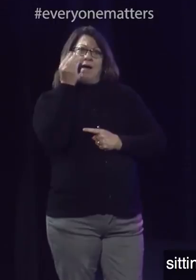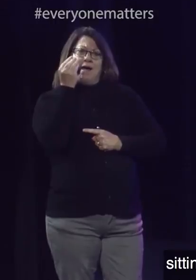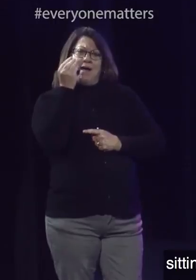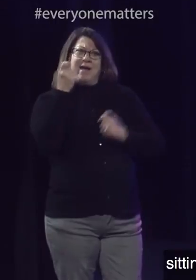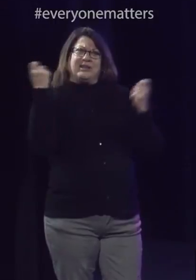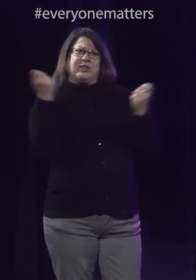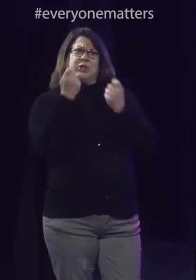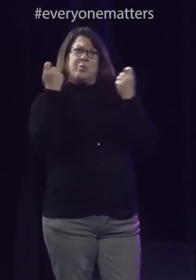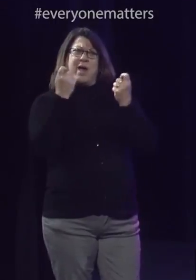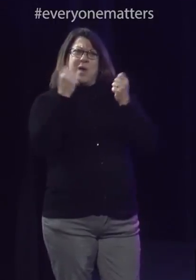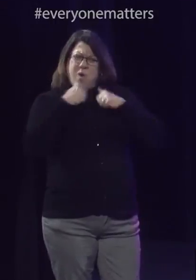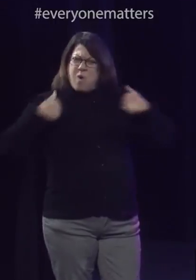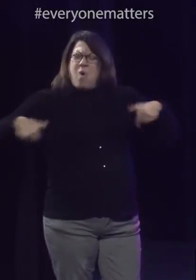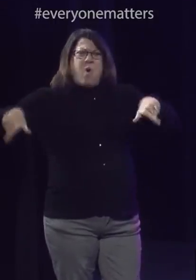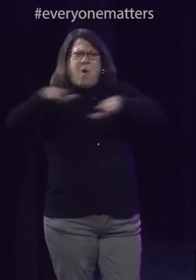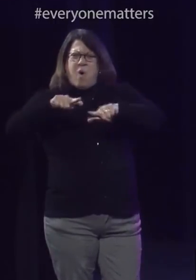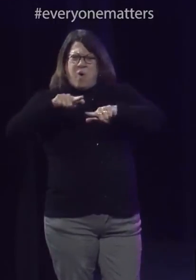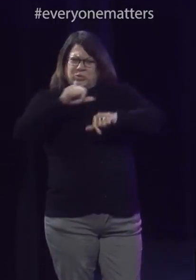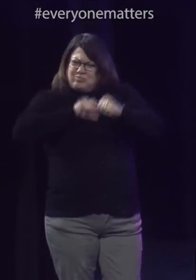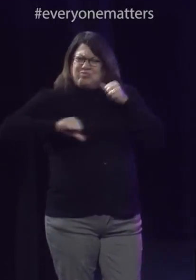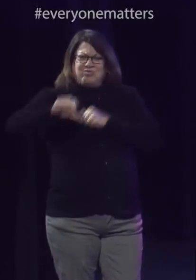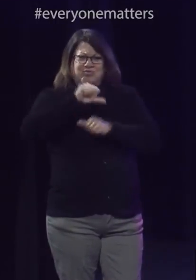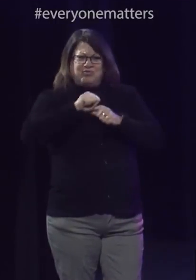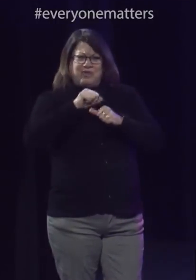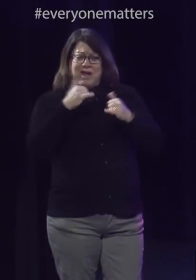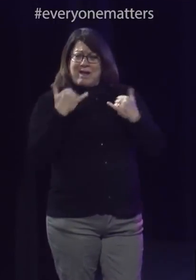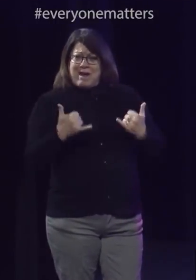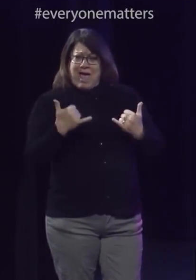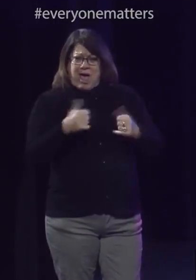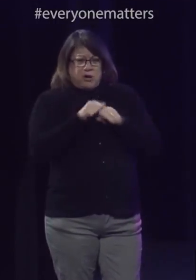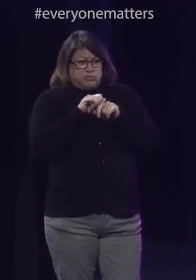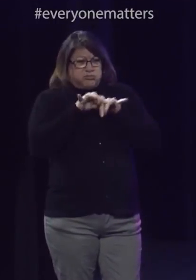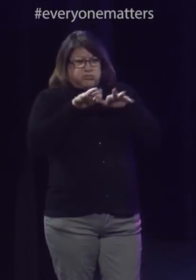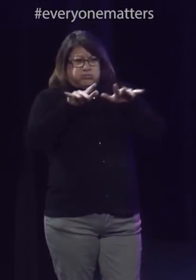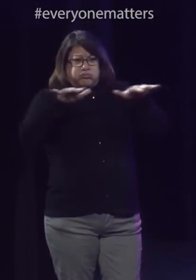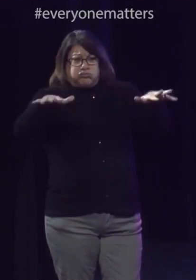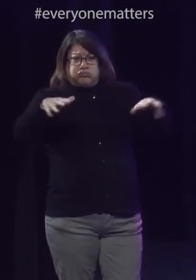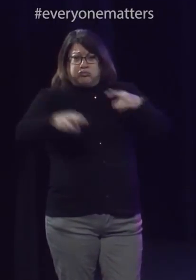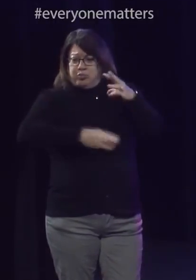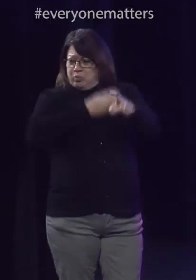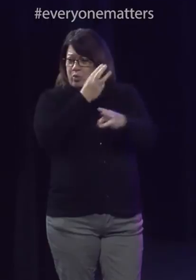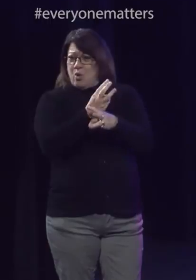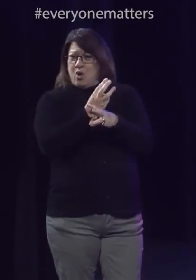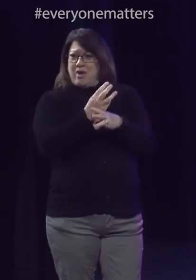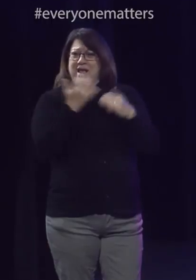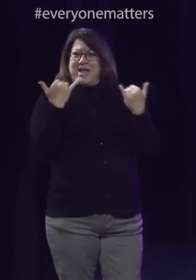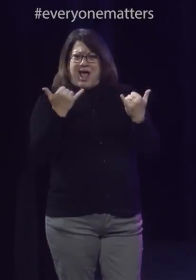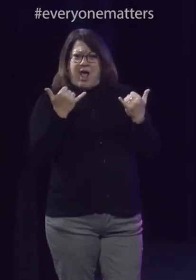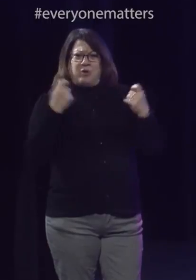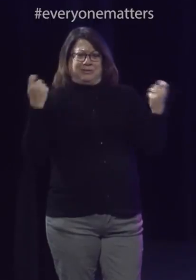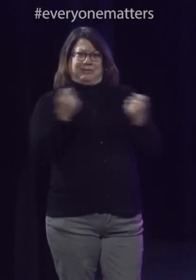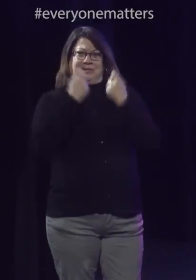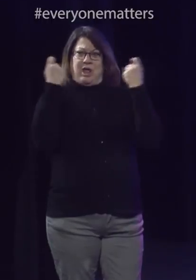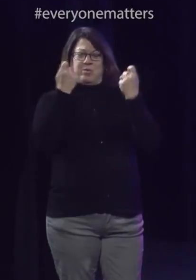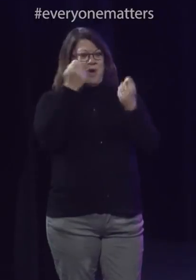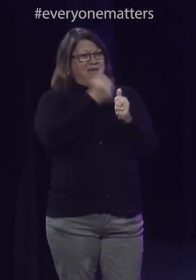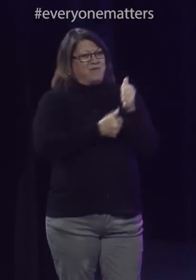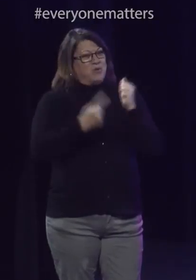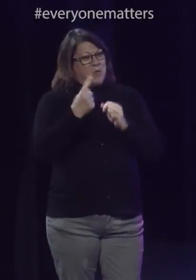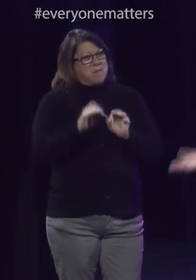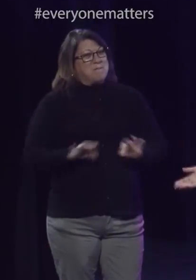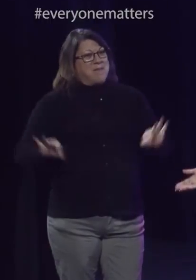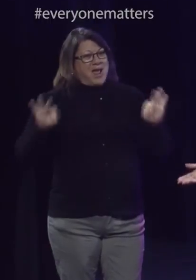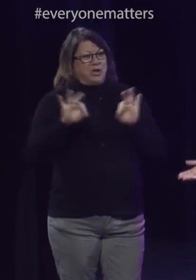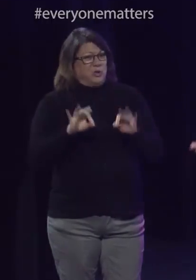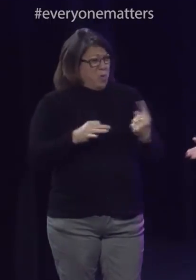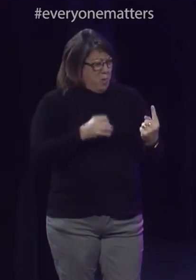everyone and to start a movement that's now a global movement to celebrate everyone matters. So one